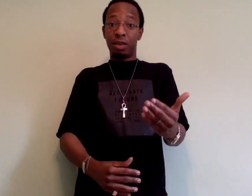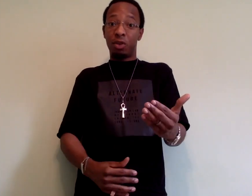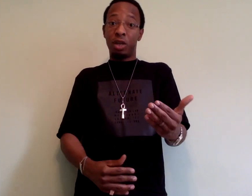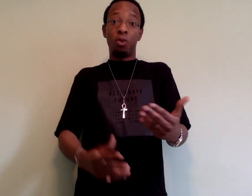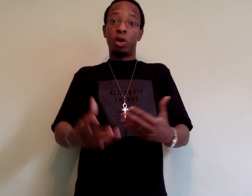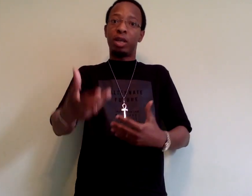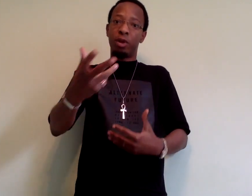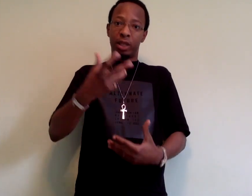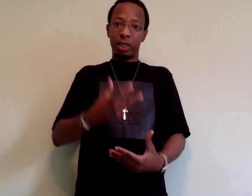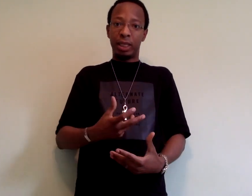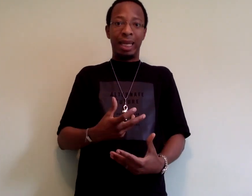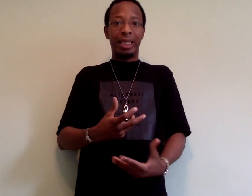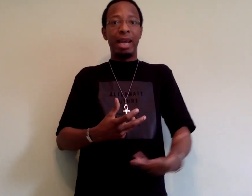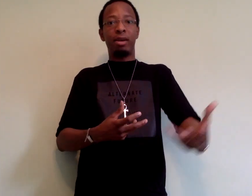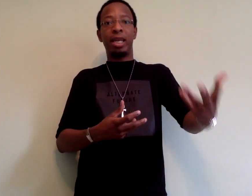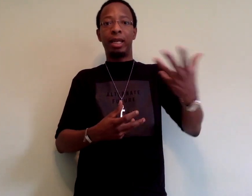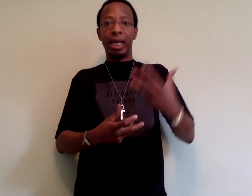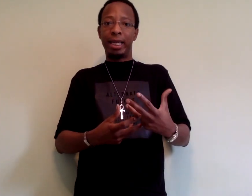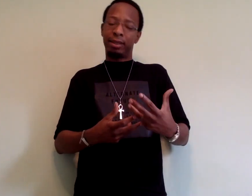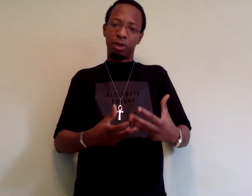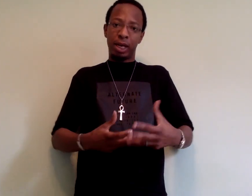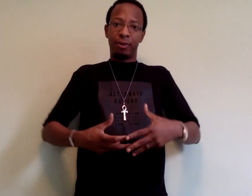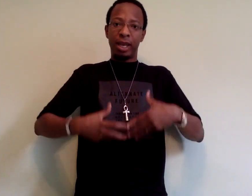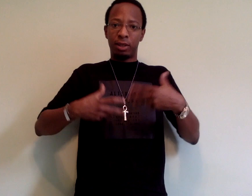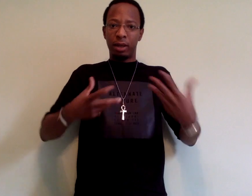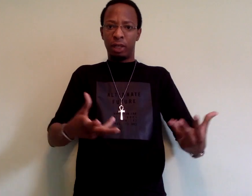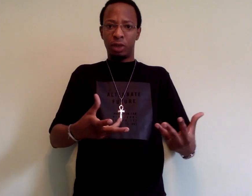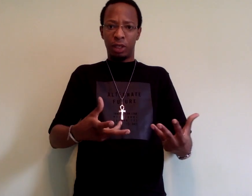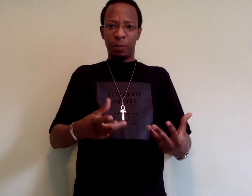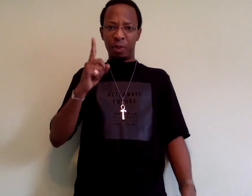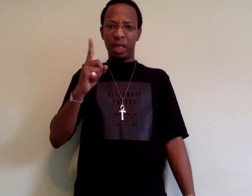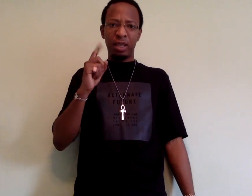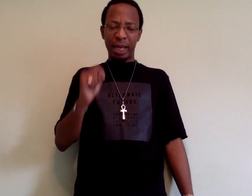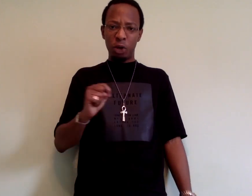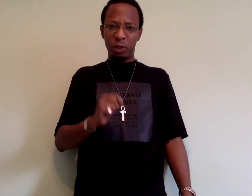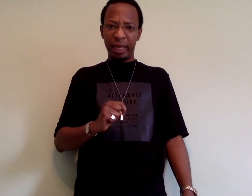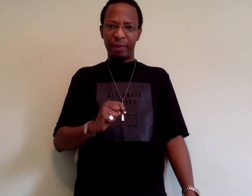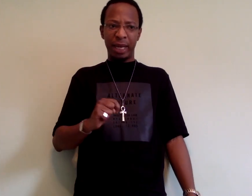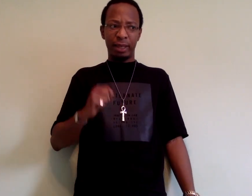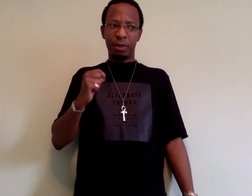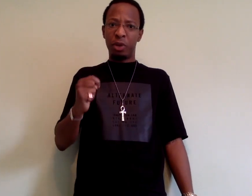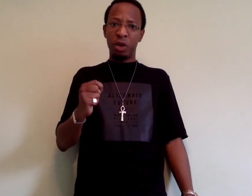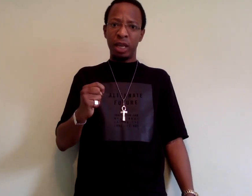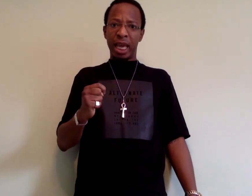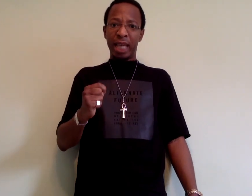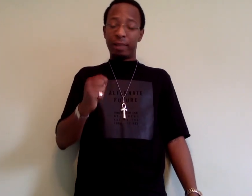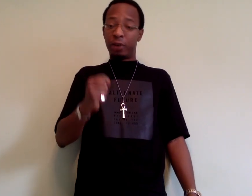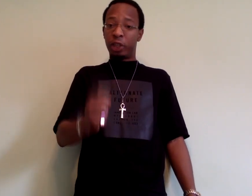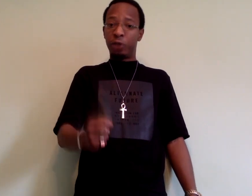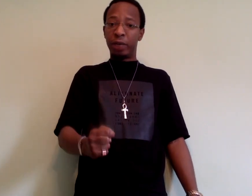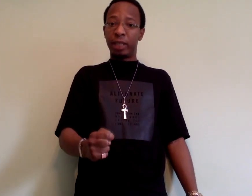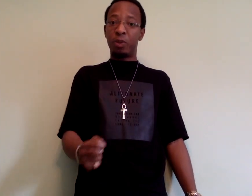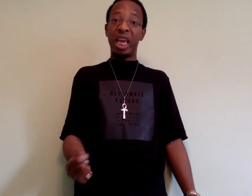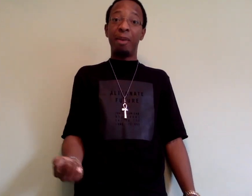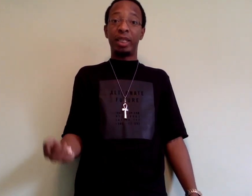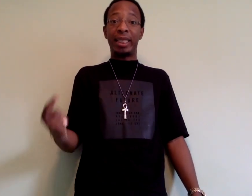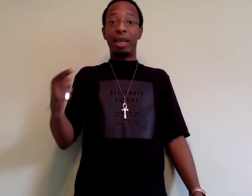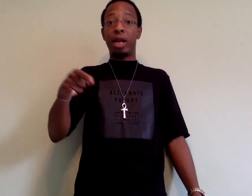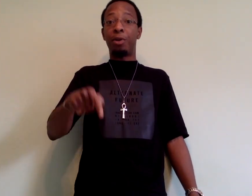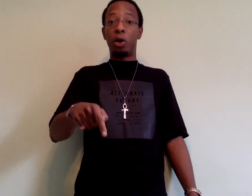community working with us in solidarity and an alliance to try to advance our interests, but because I do believe that as a community, it's a virtue for us to be able to stand on our